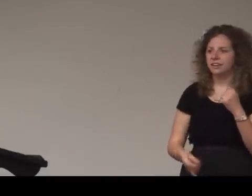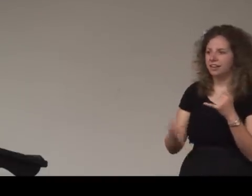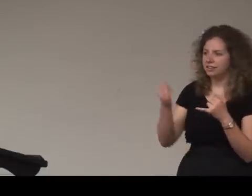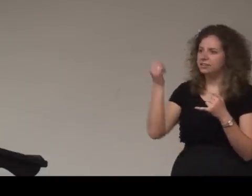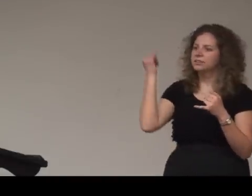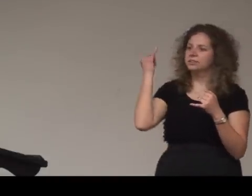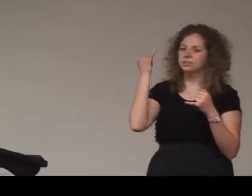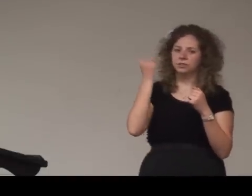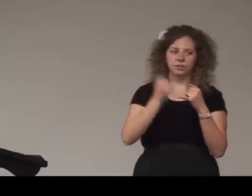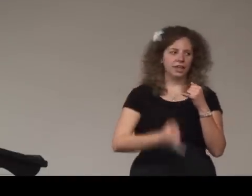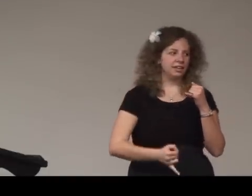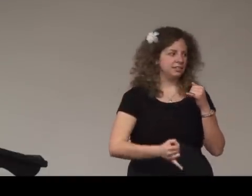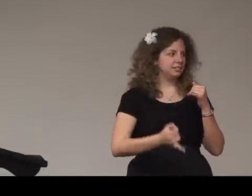okay so the last